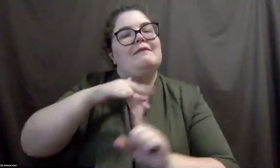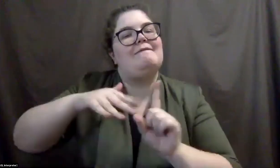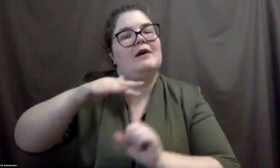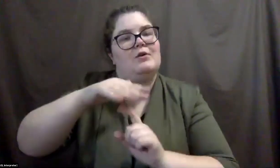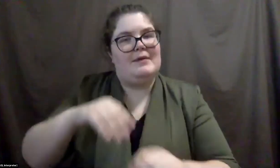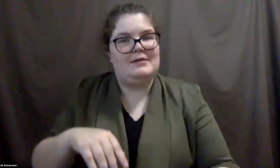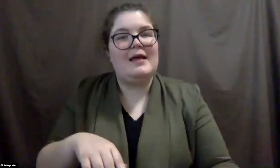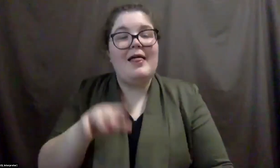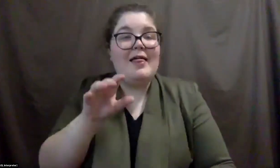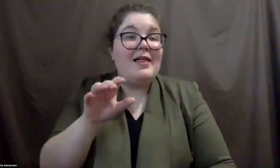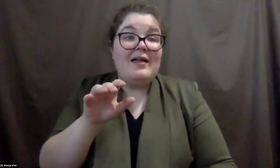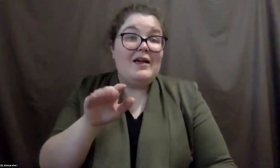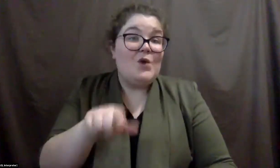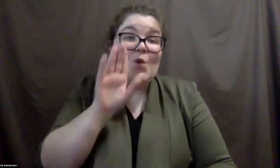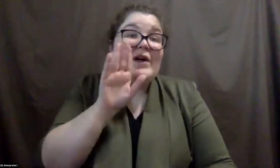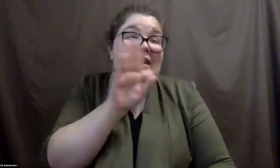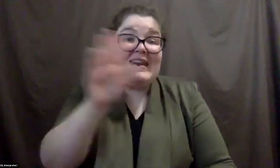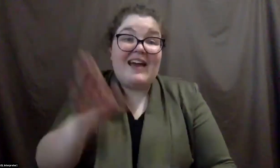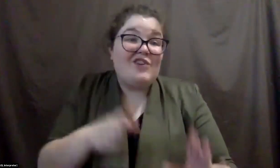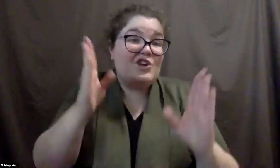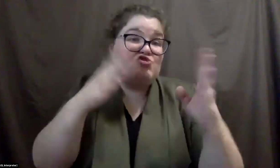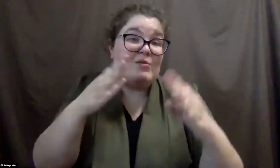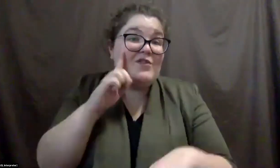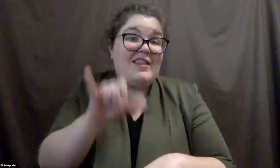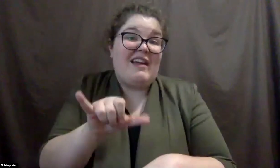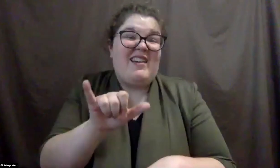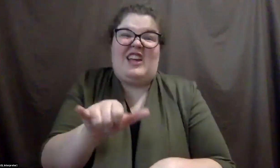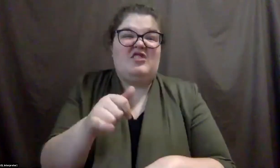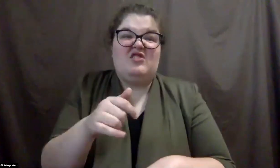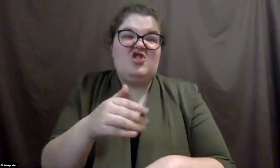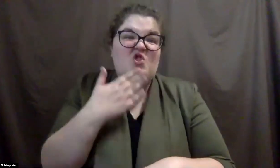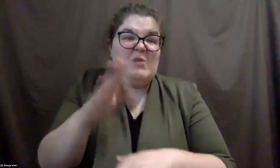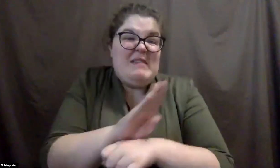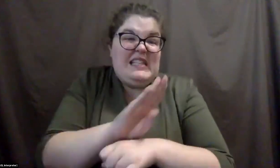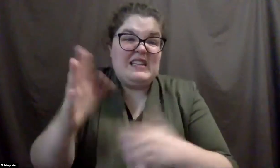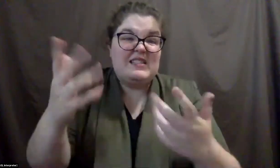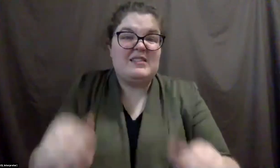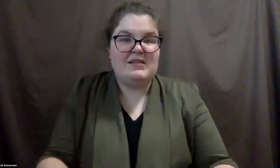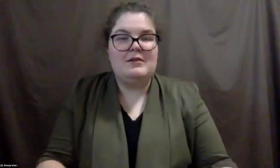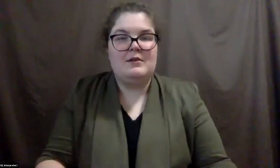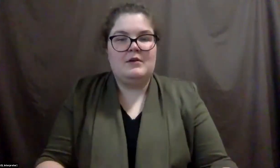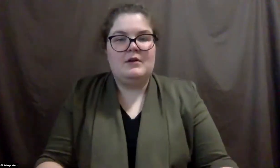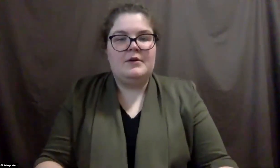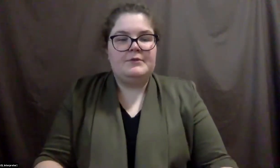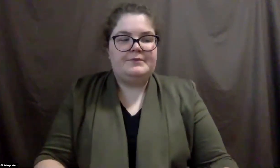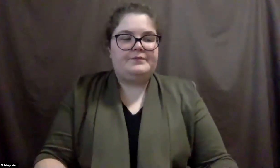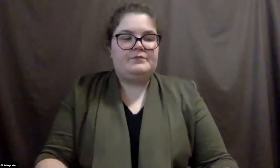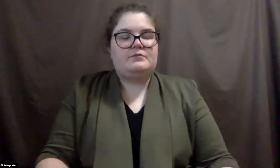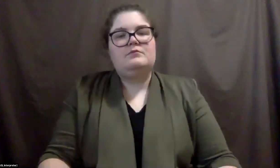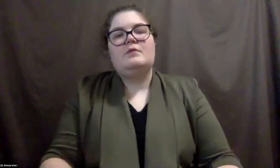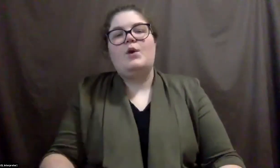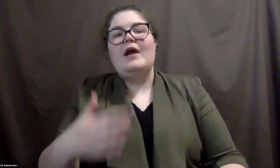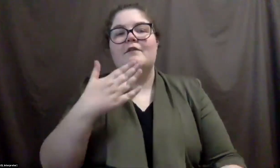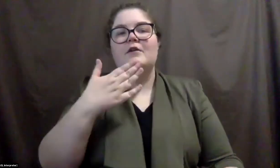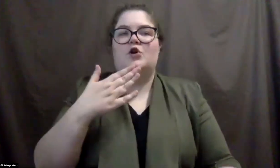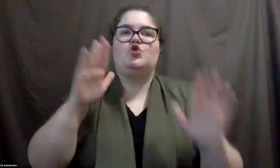And that's, you're never going to get in trouble for that. That's just great business. So we have a great question in the chat